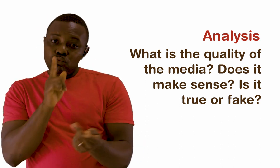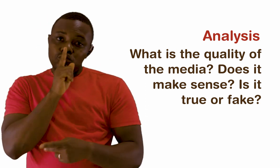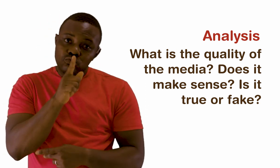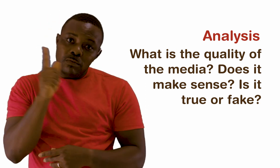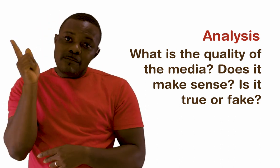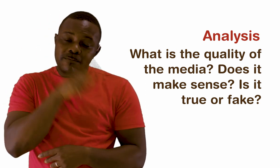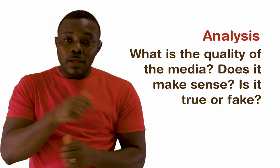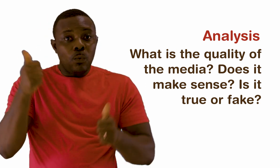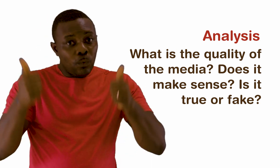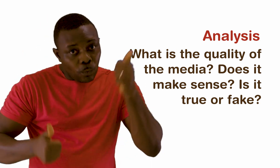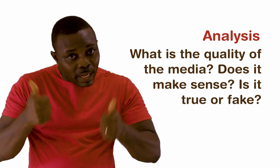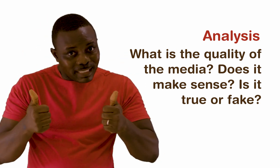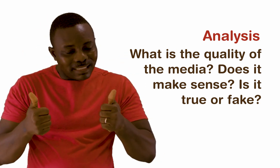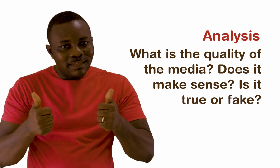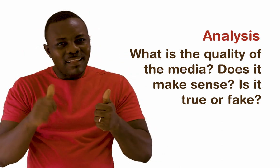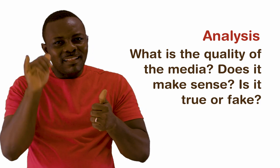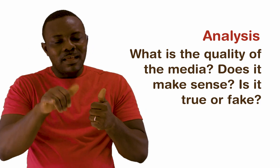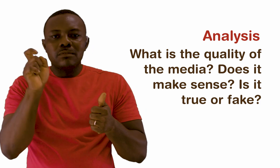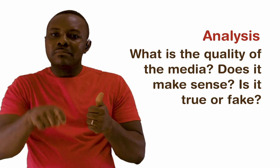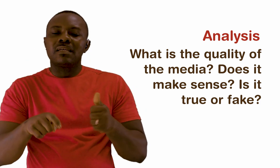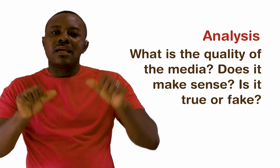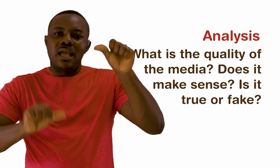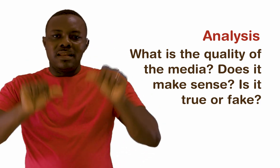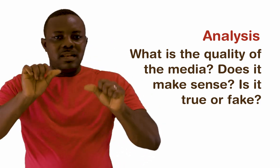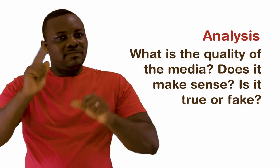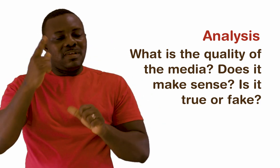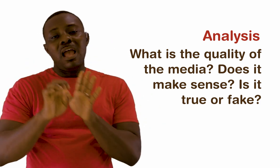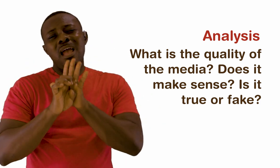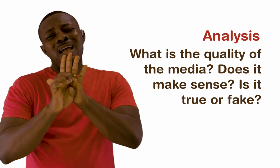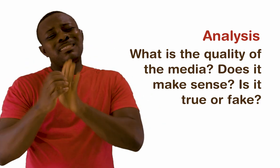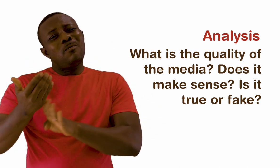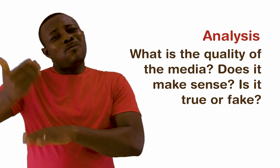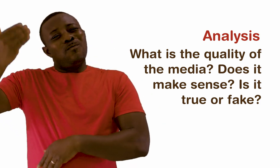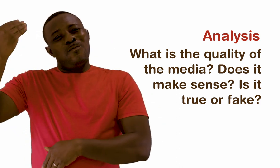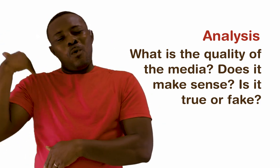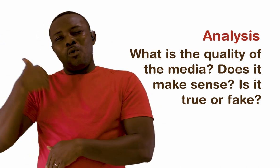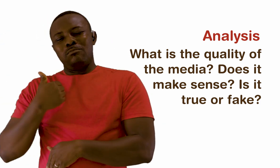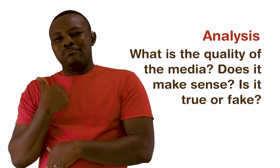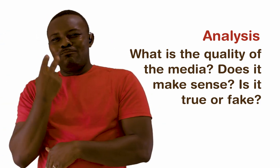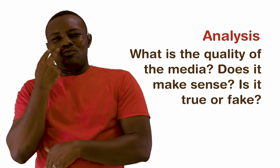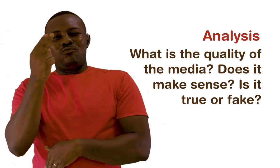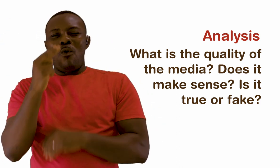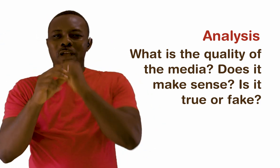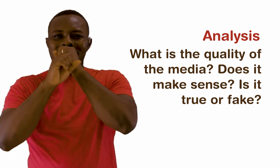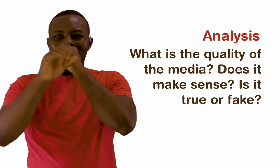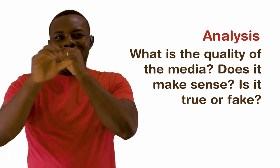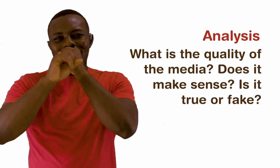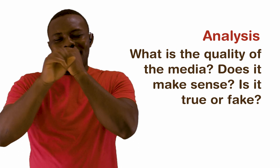fake? Here's an example. There was one time I saw a media advertisement for a free hearing aid. I saw the